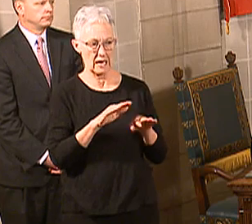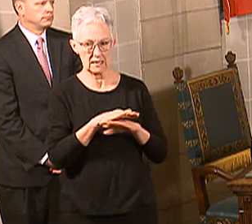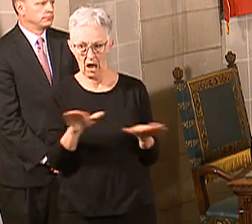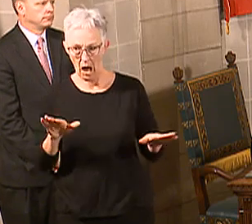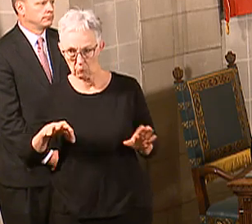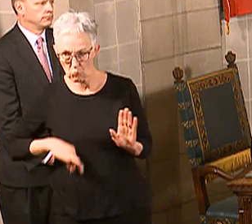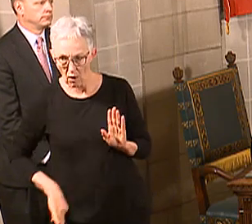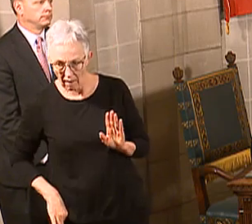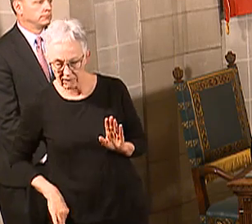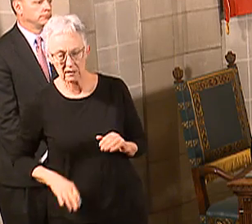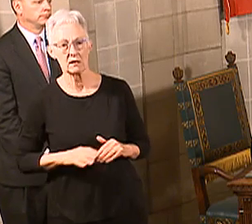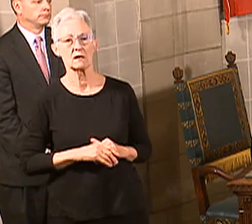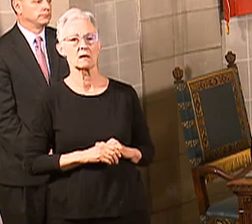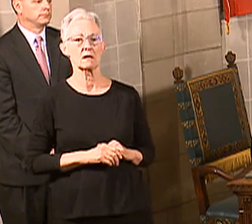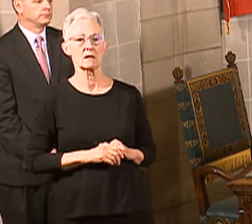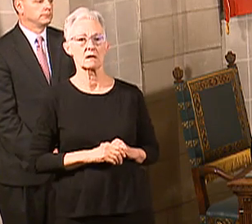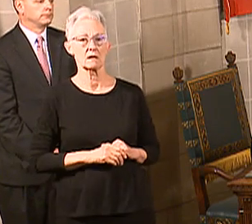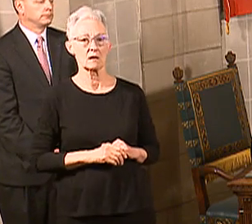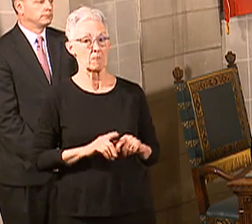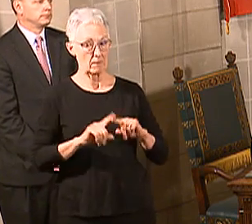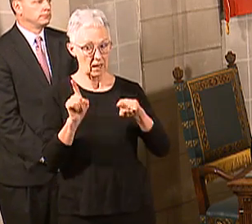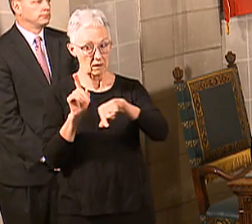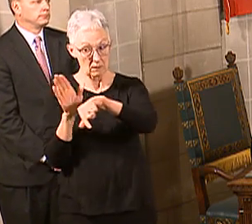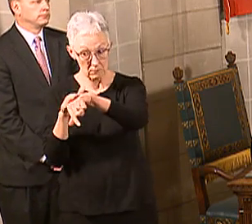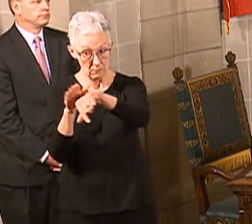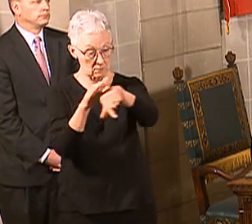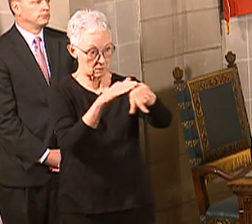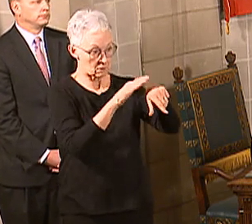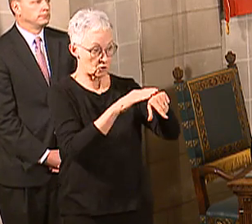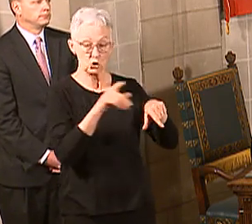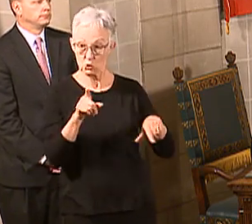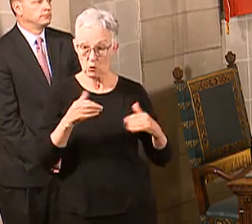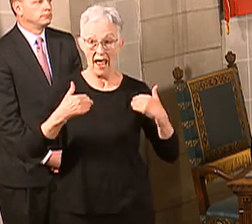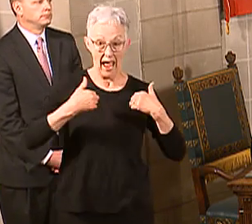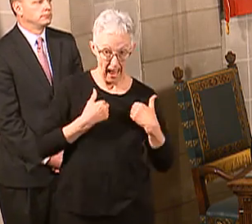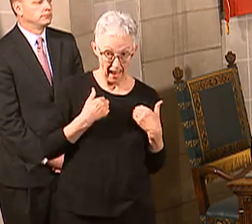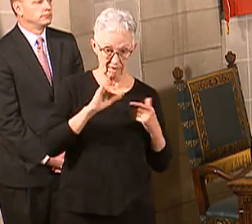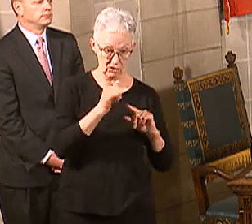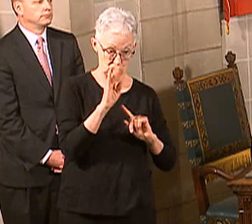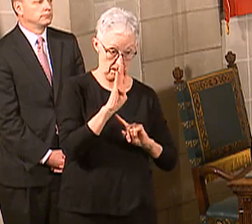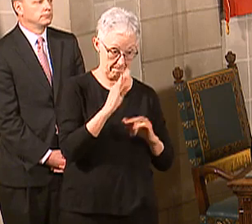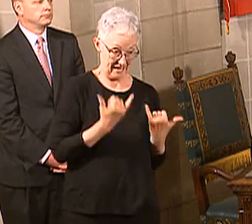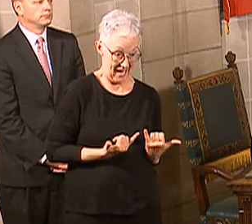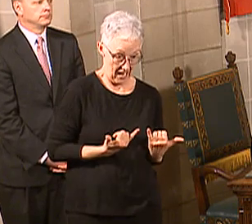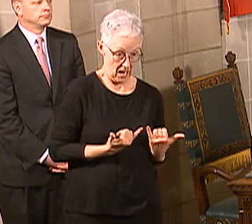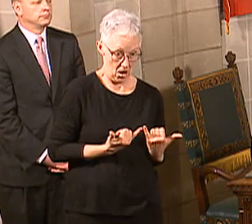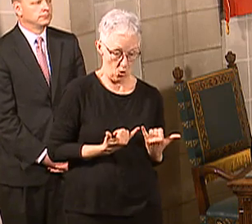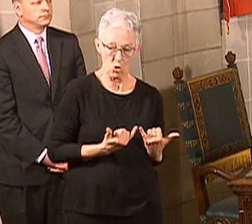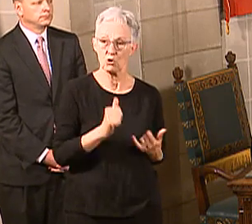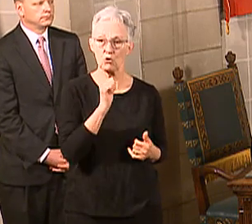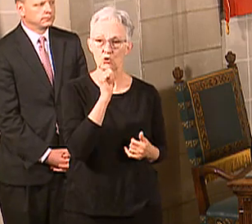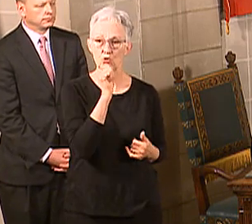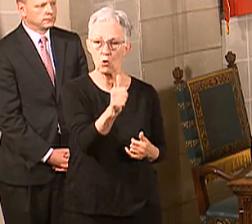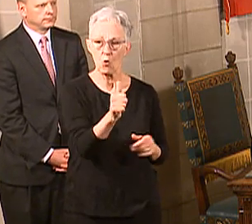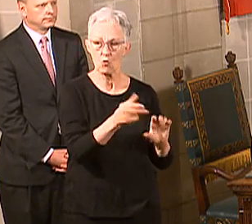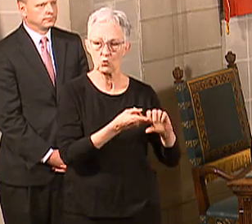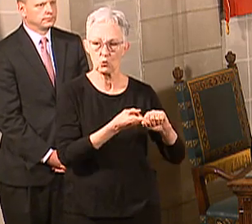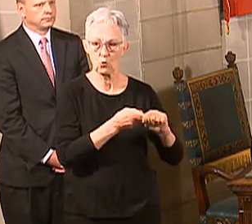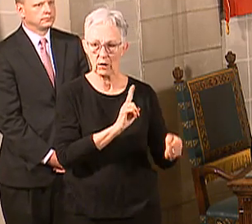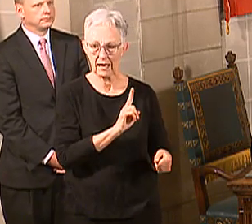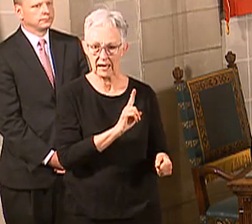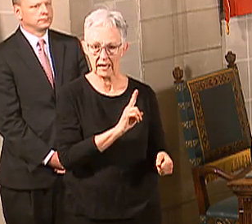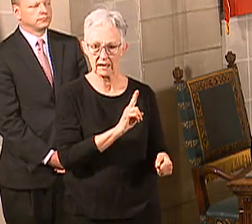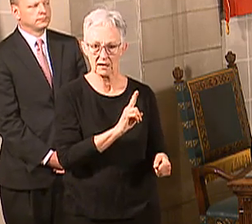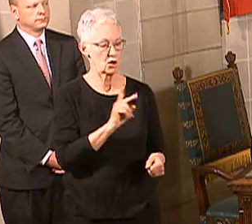have a job, do not quit, because in Nebraska, if you quit your job, you will not be eligible for these benefits. It's something for